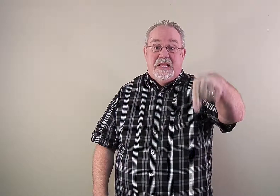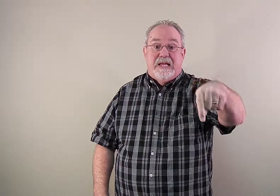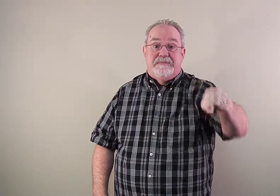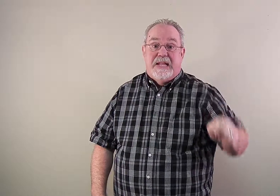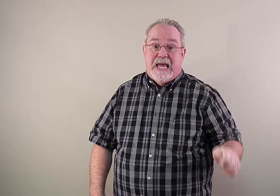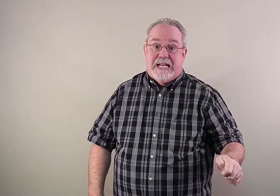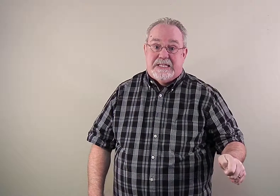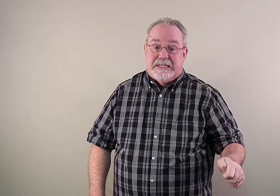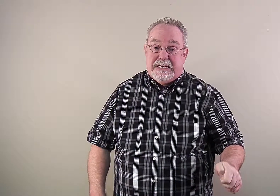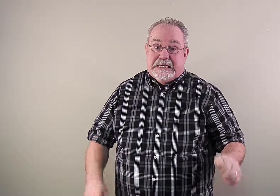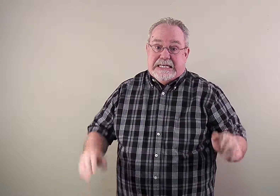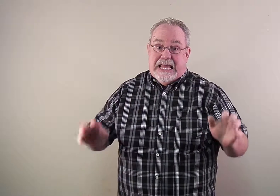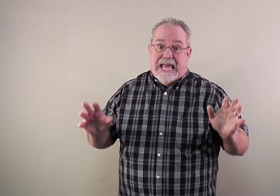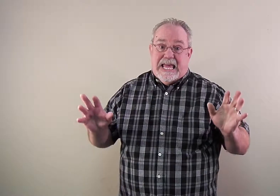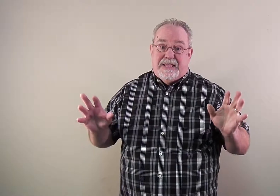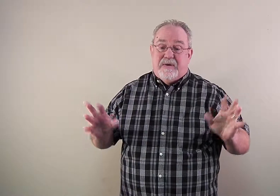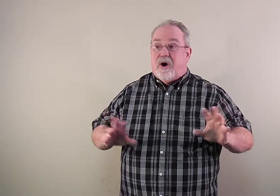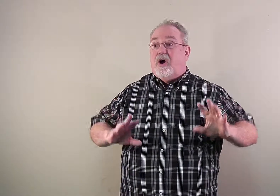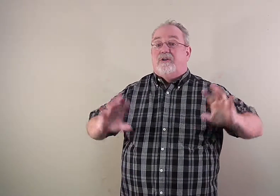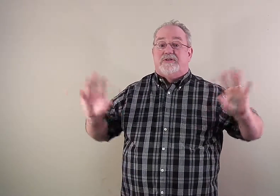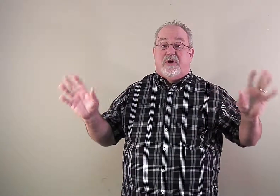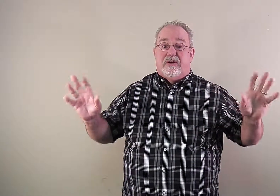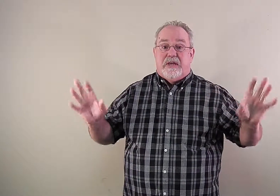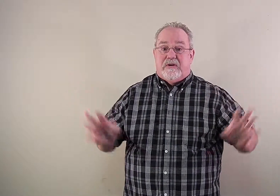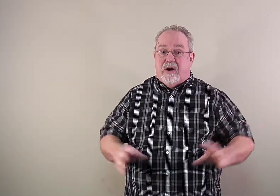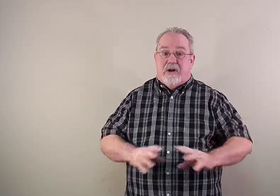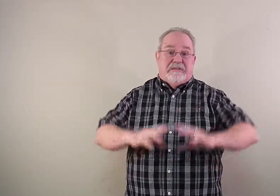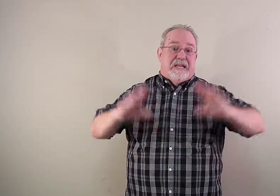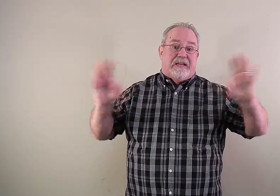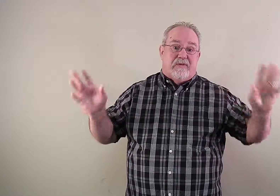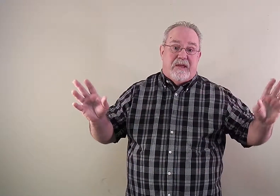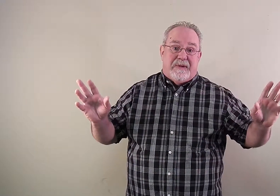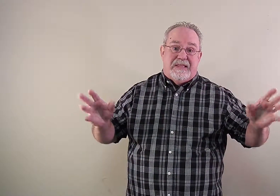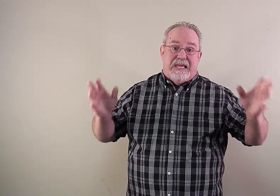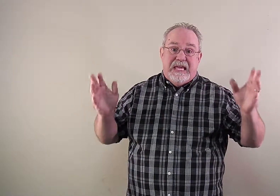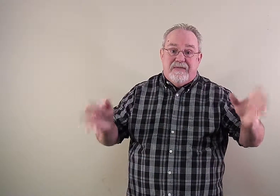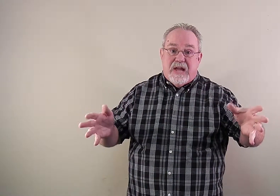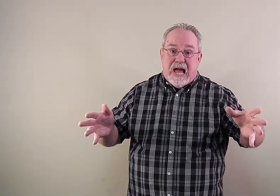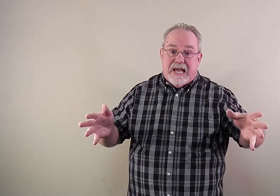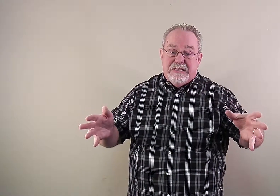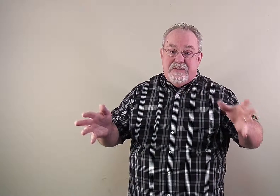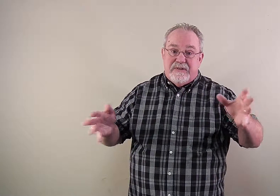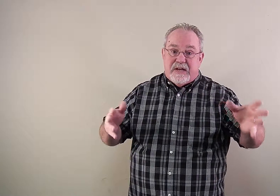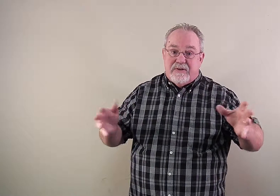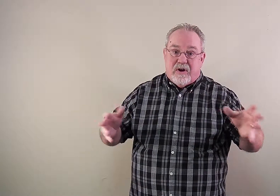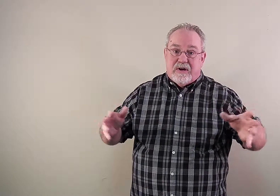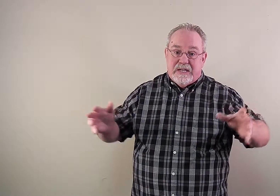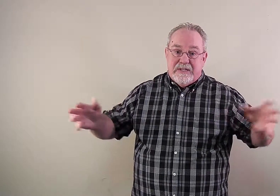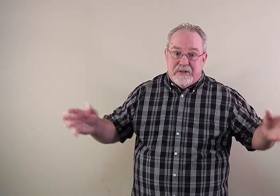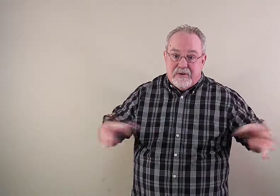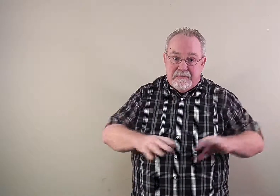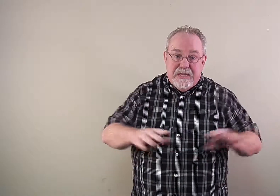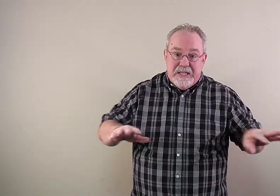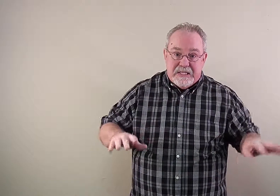he likes bananas. And they're all stolen, they're all taken away by the evil guys, evil Dr. Dark and his little minions.